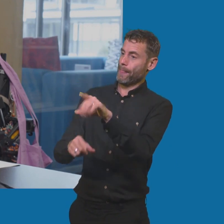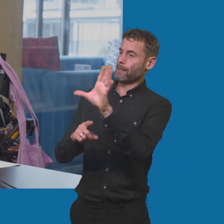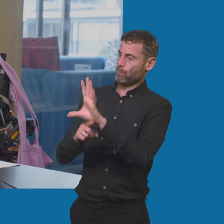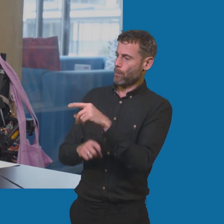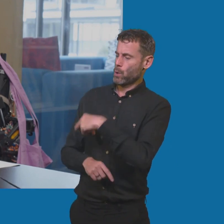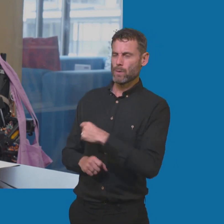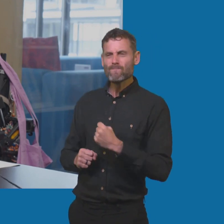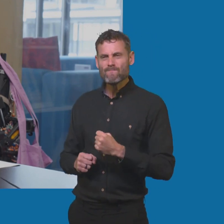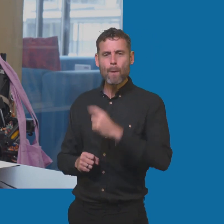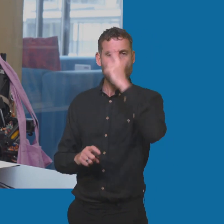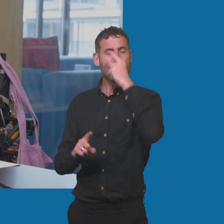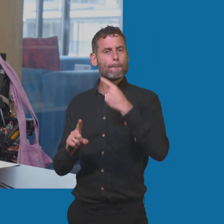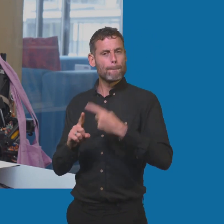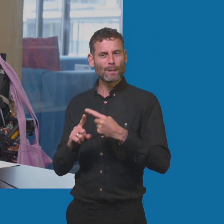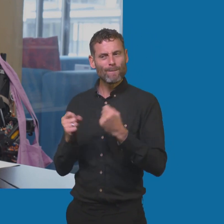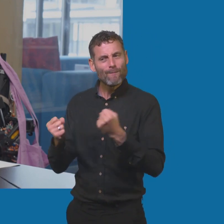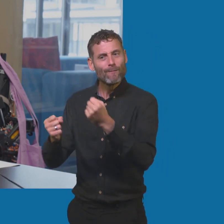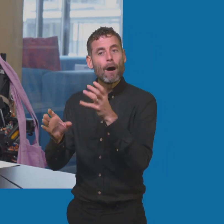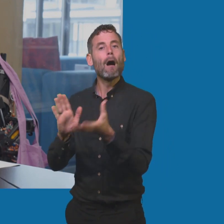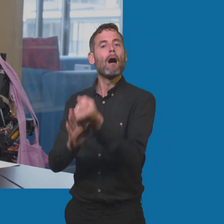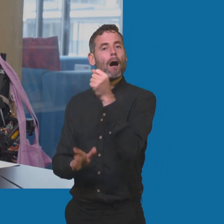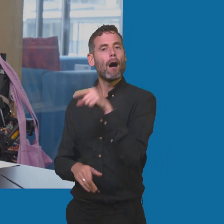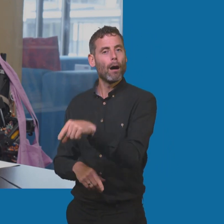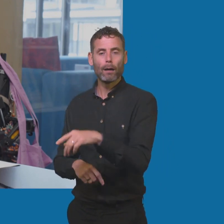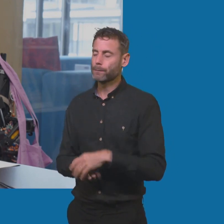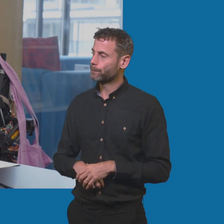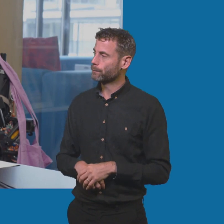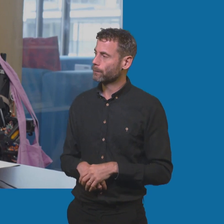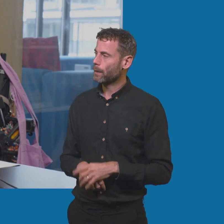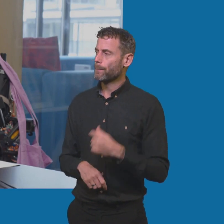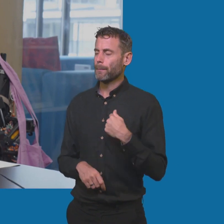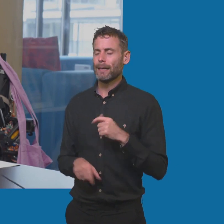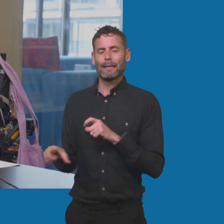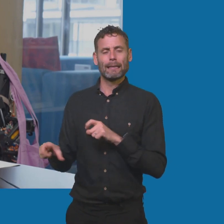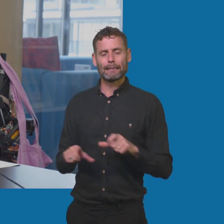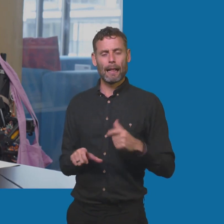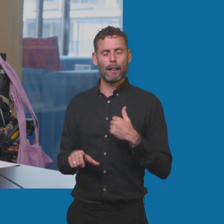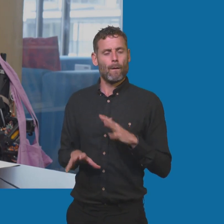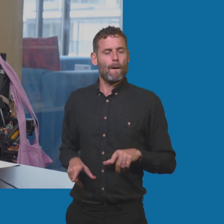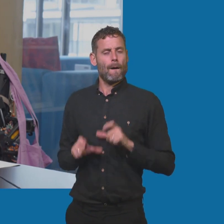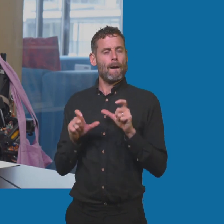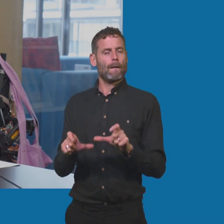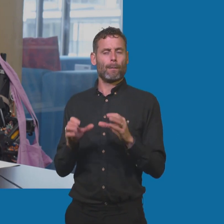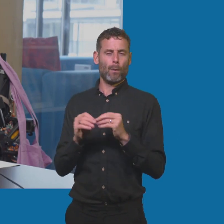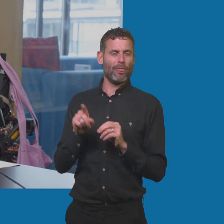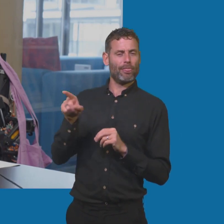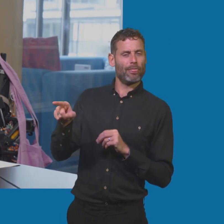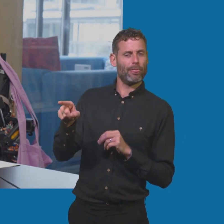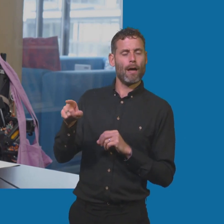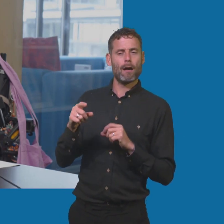experience. But I think still, why I feel uneasy about shows like this, and we spoke about the, you know, Down With